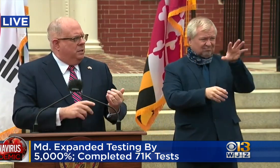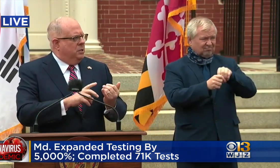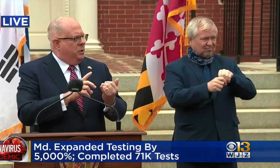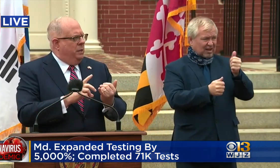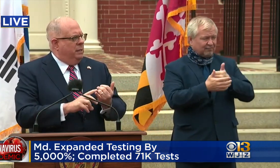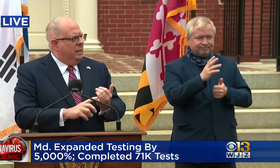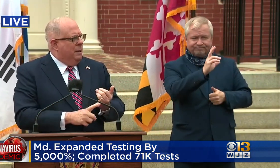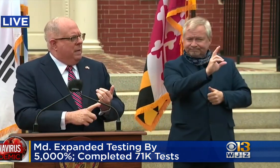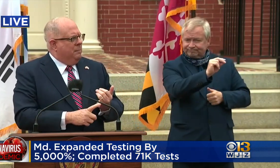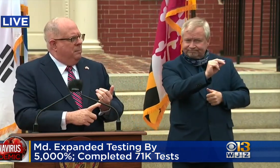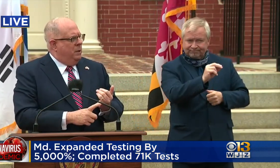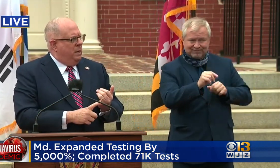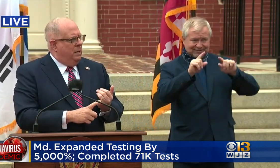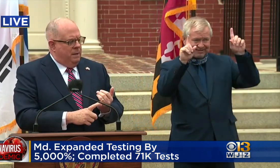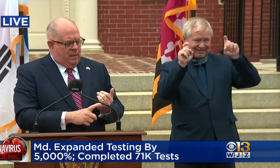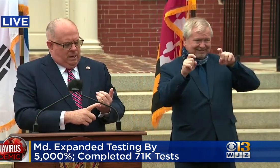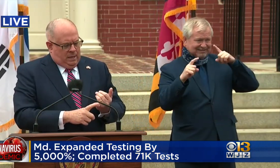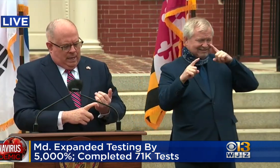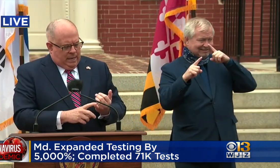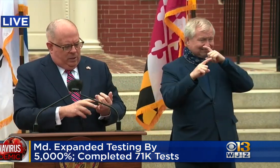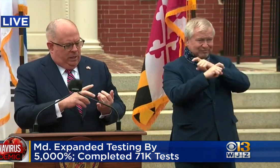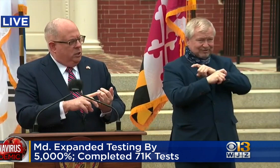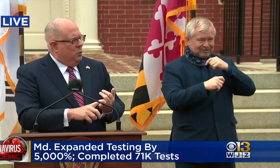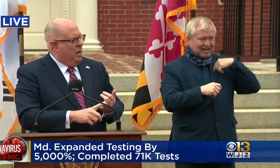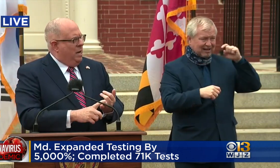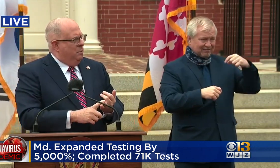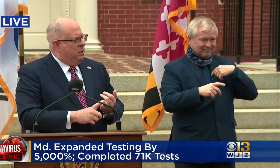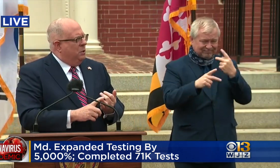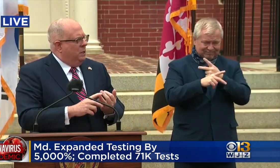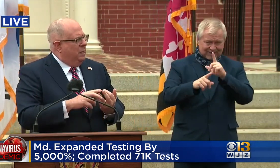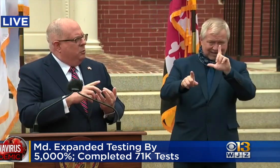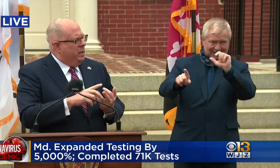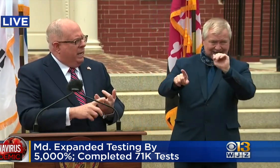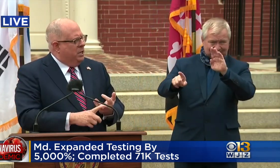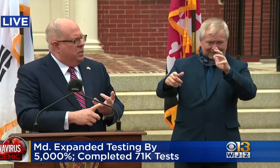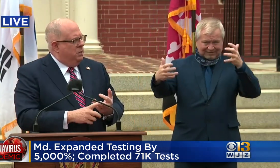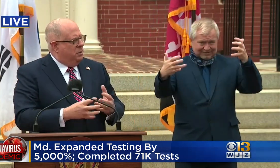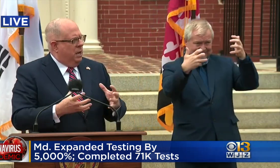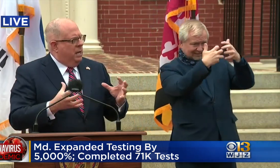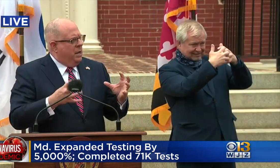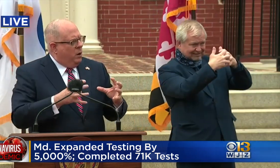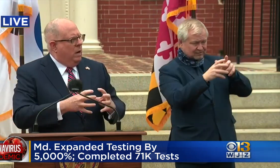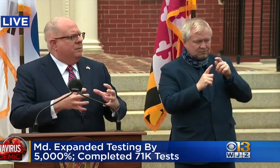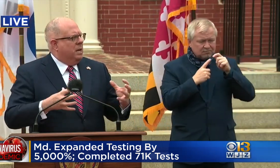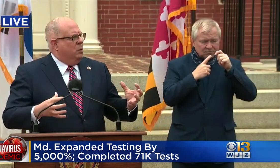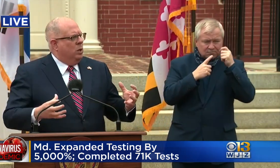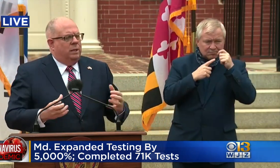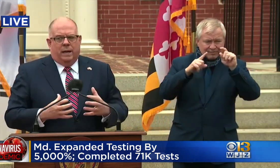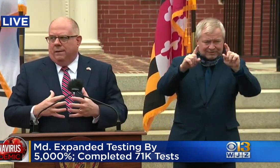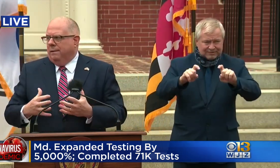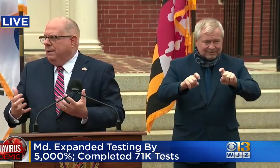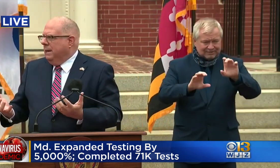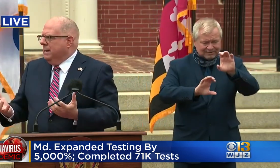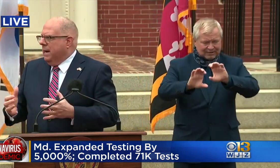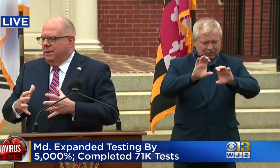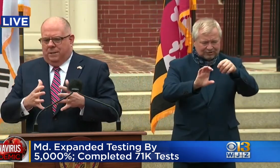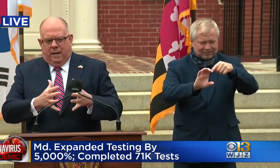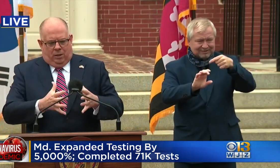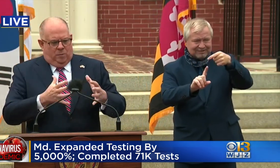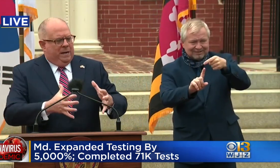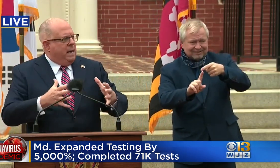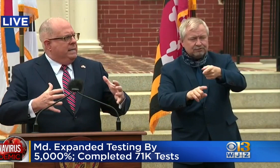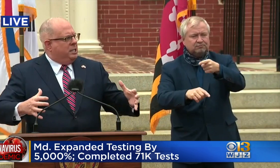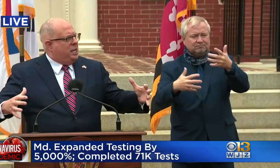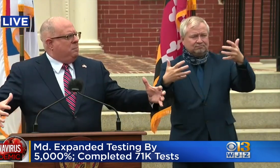into the testing. So you need the lab capability, you need the swabs, you need the reagents, and they all have to kind of work together. As I